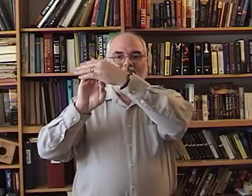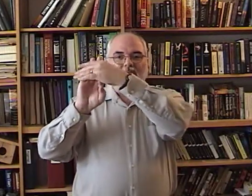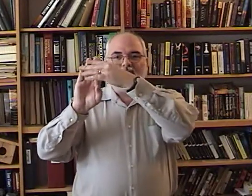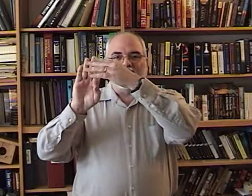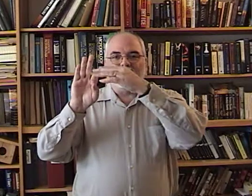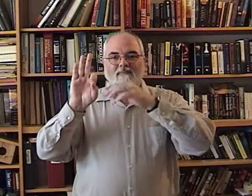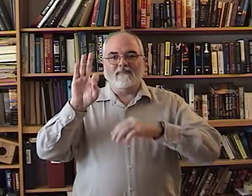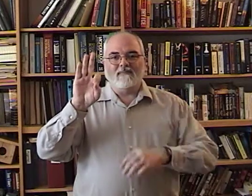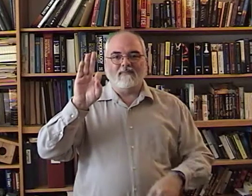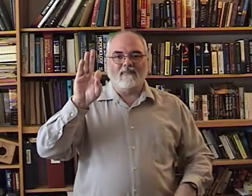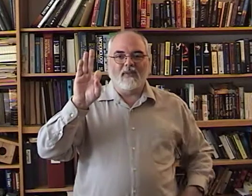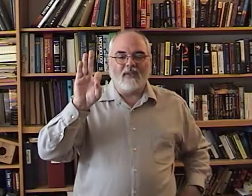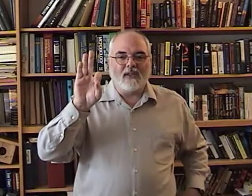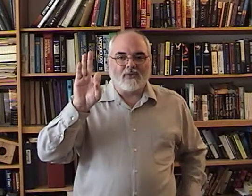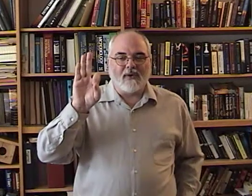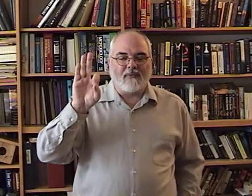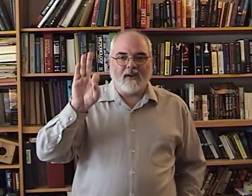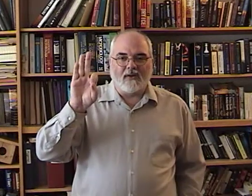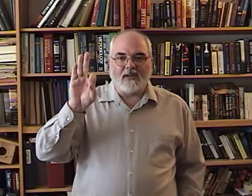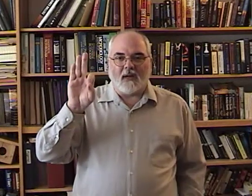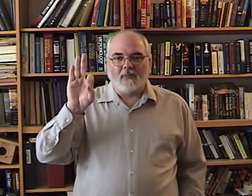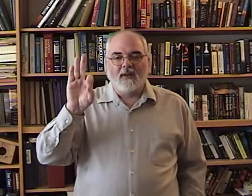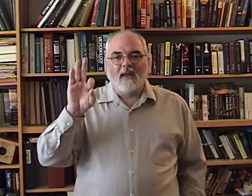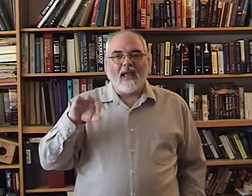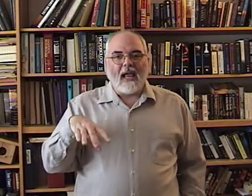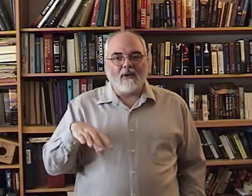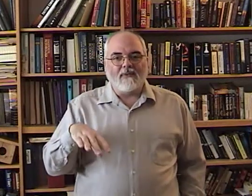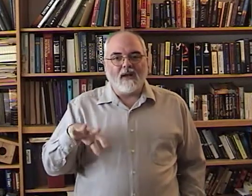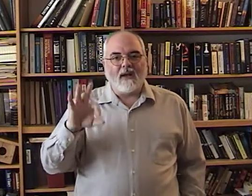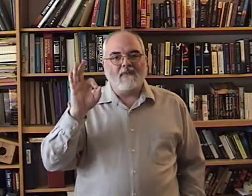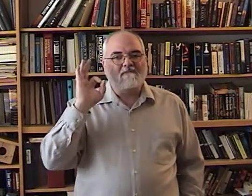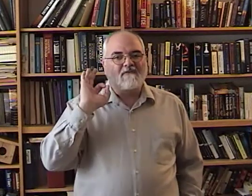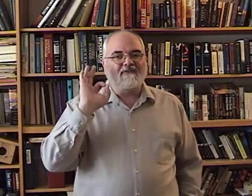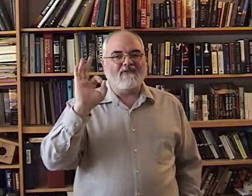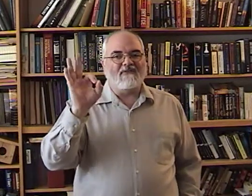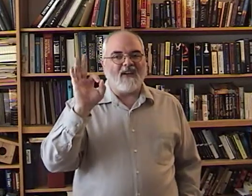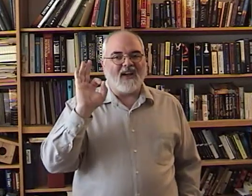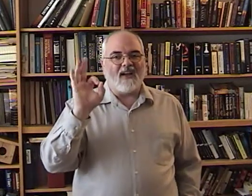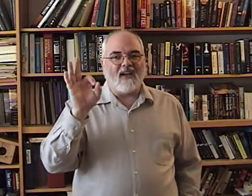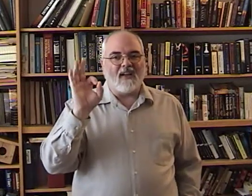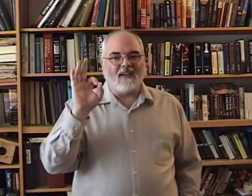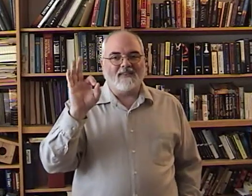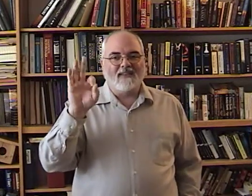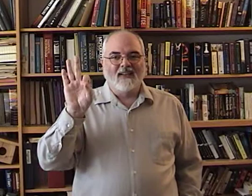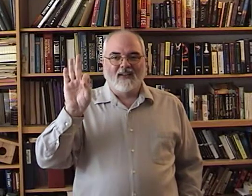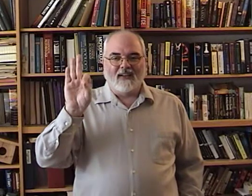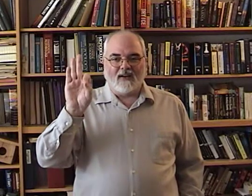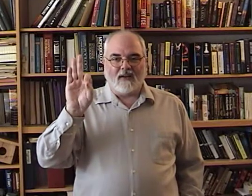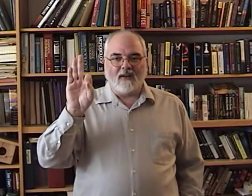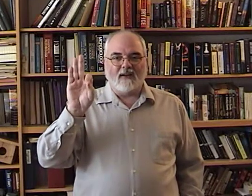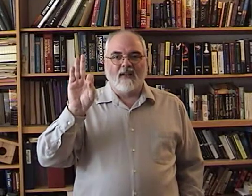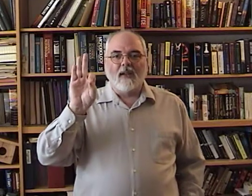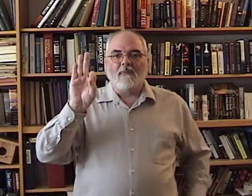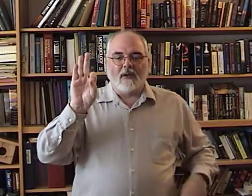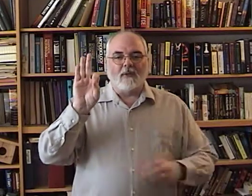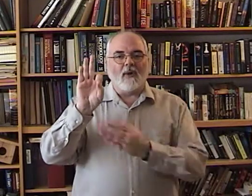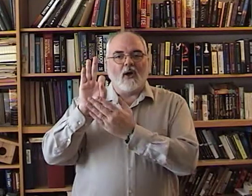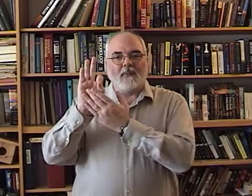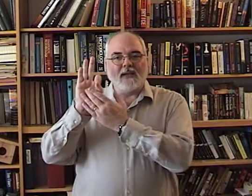these three fingers up. How are you feeling? Fine. All right? But the palm is